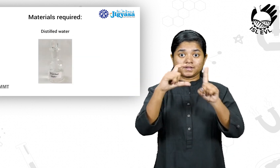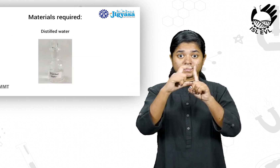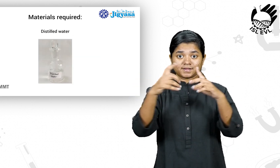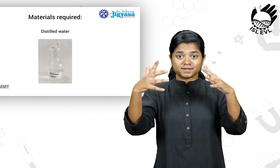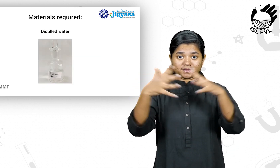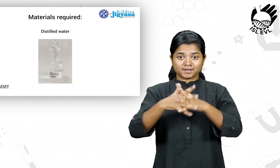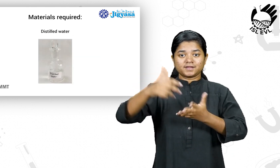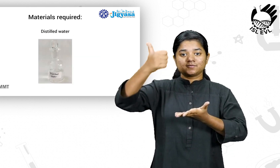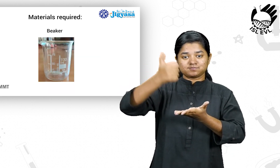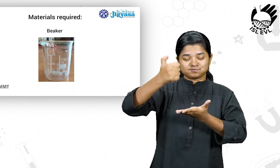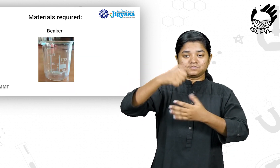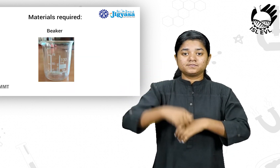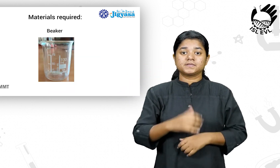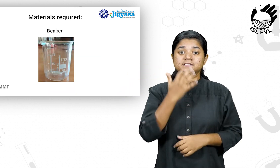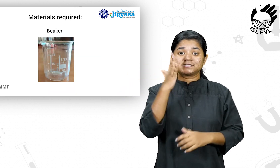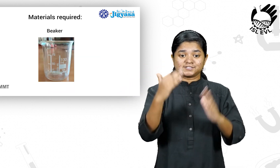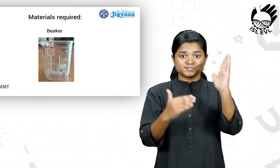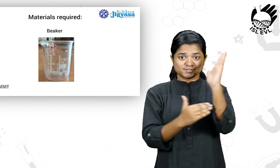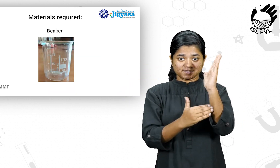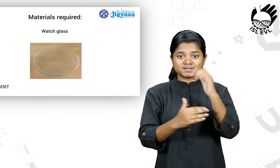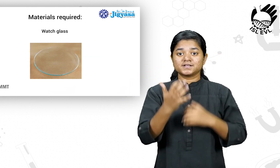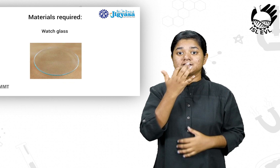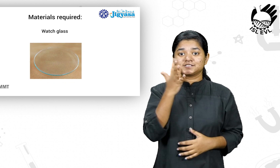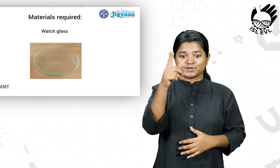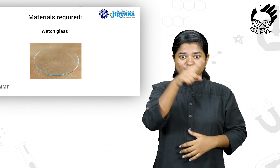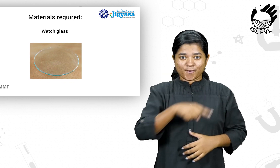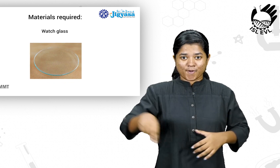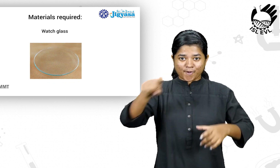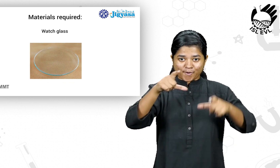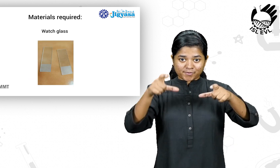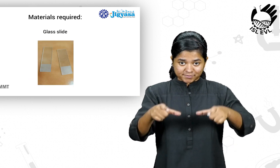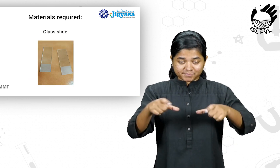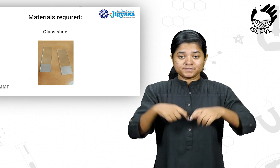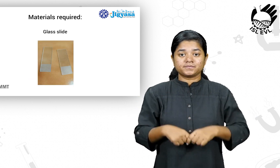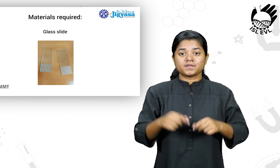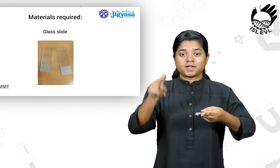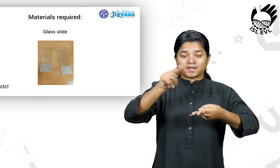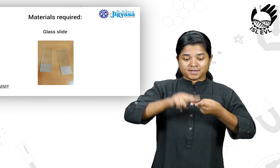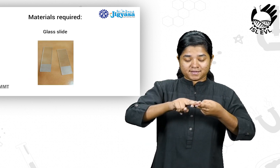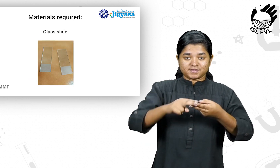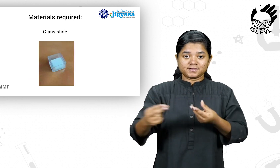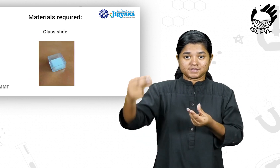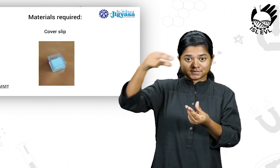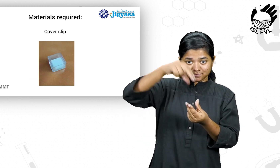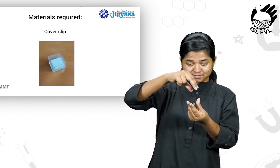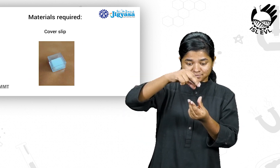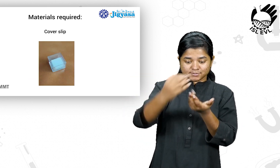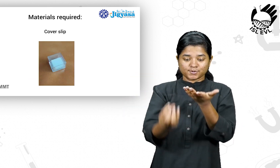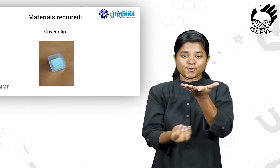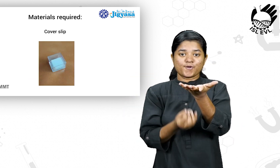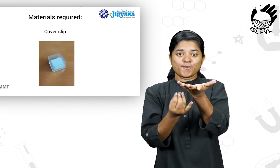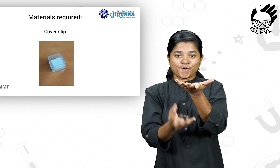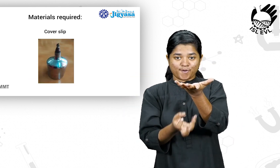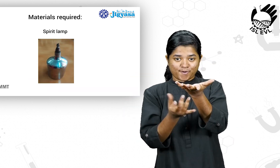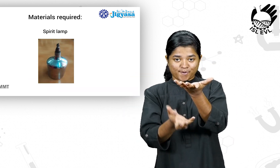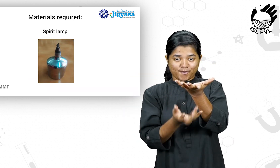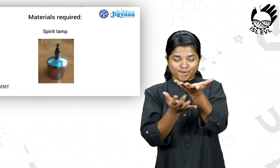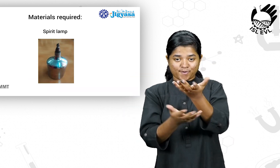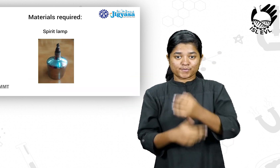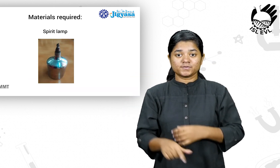Distilled water Beaker Watch glass Glass slides Cover slip